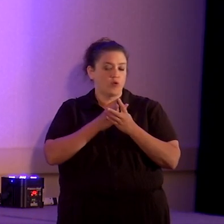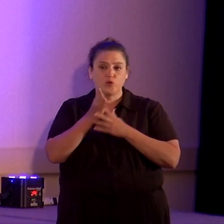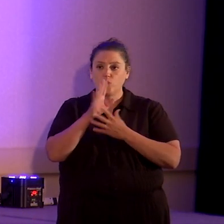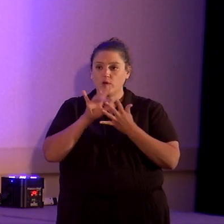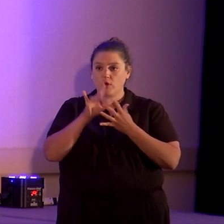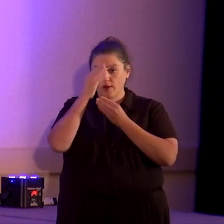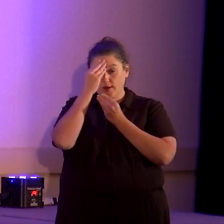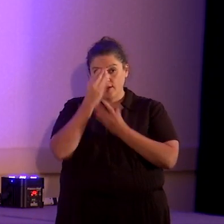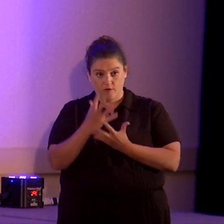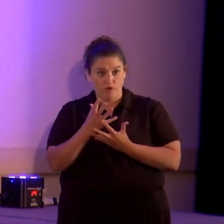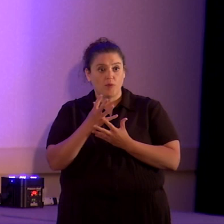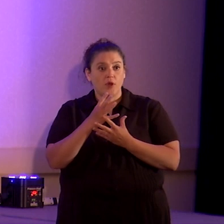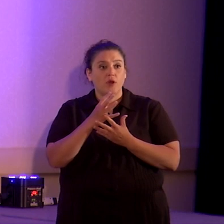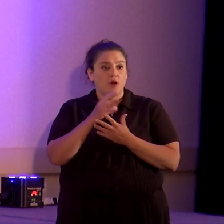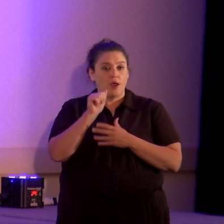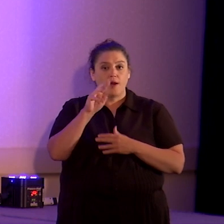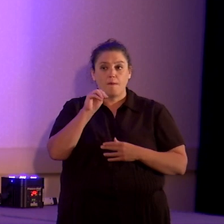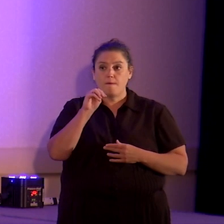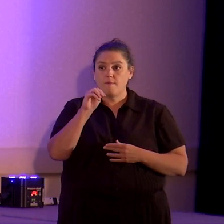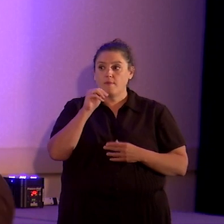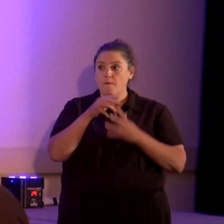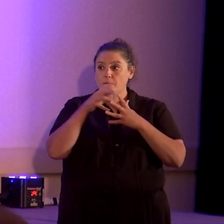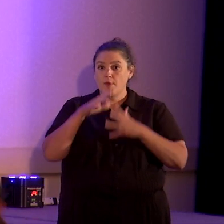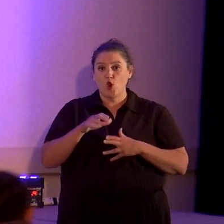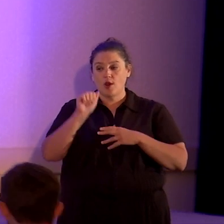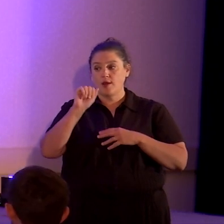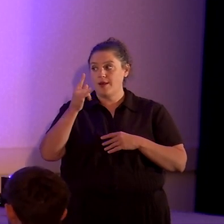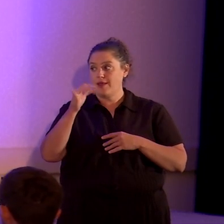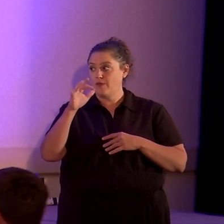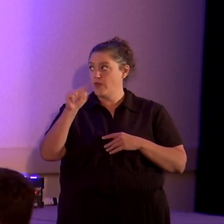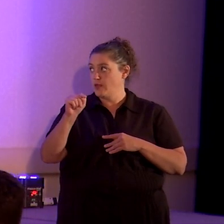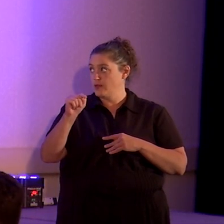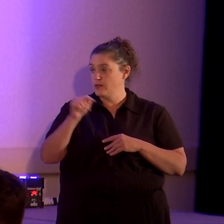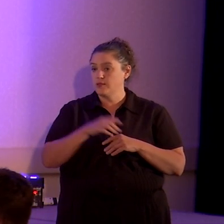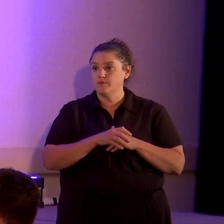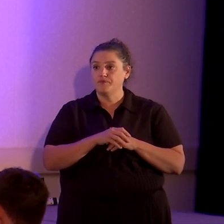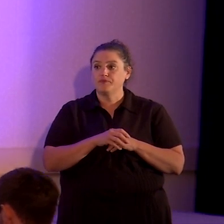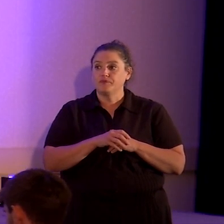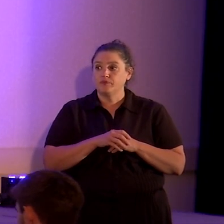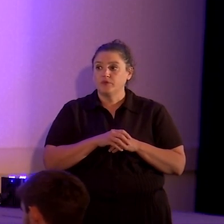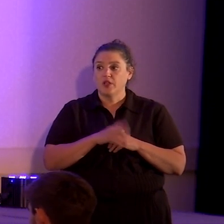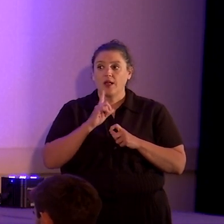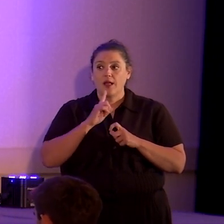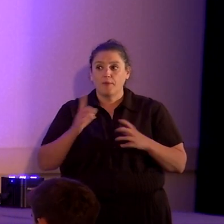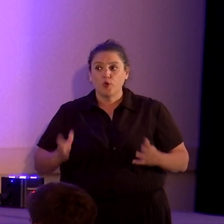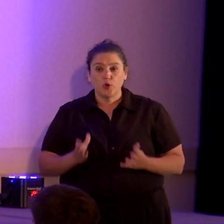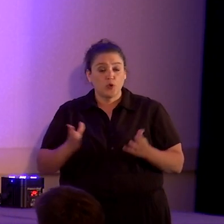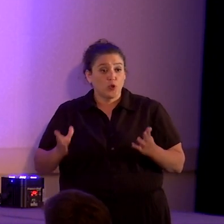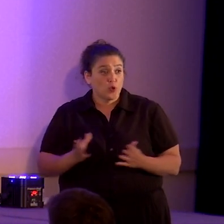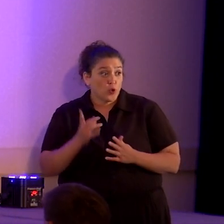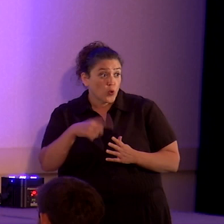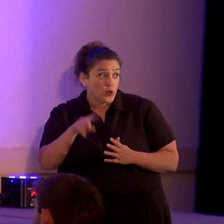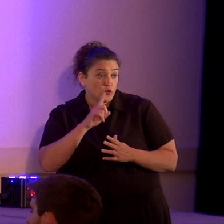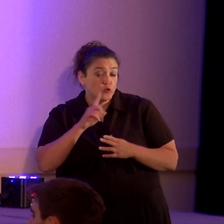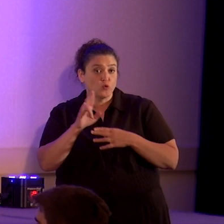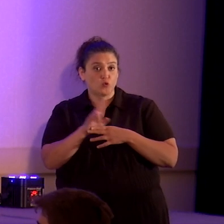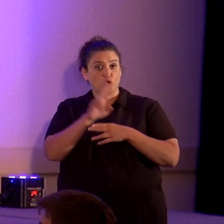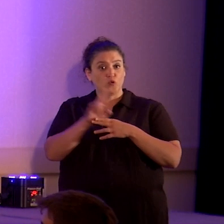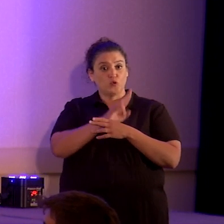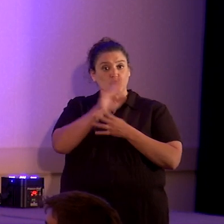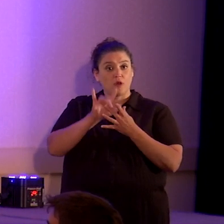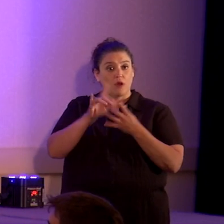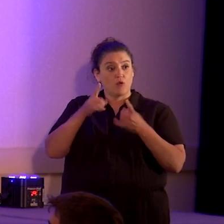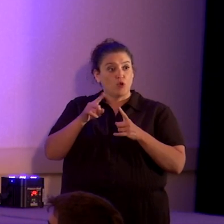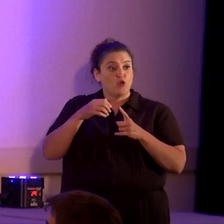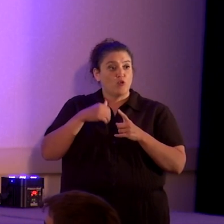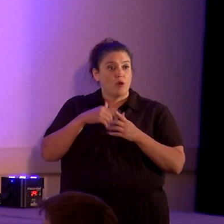information at American Atheists, which I'm going to encourage you more than once today to use when you have a